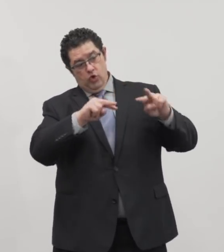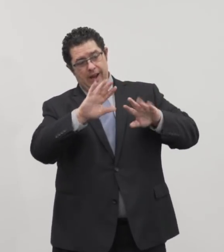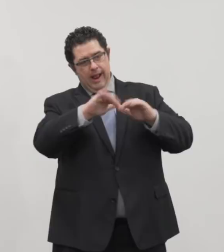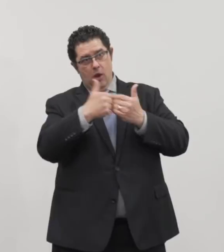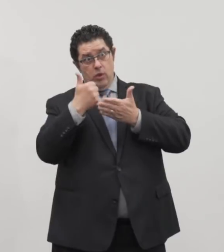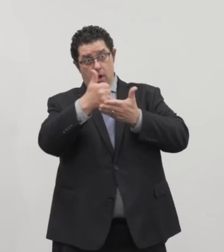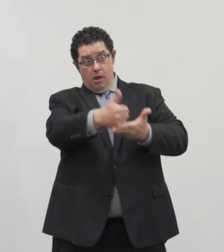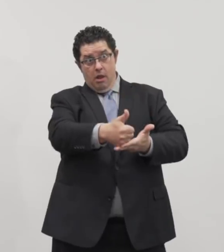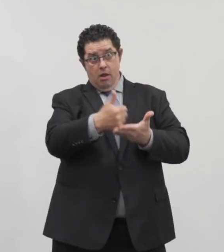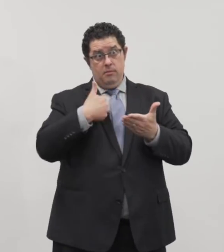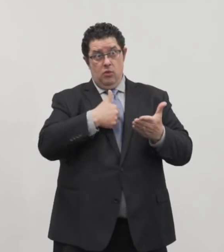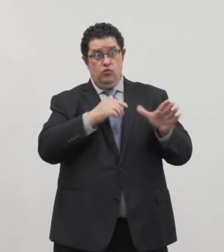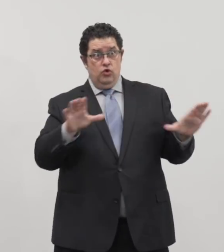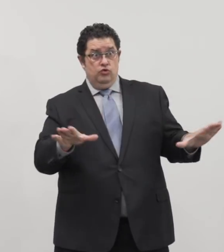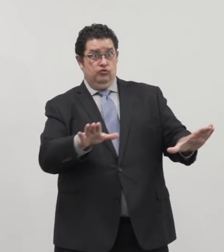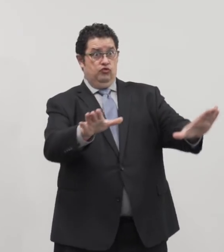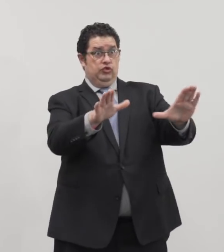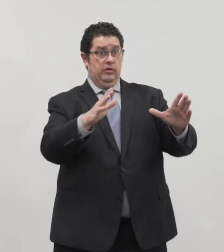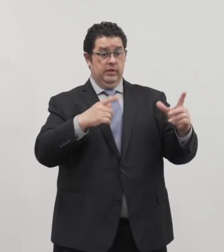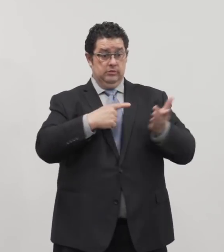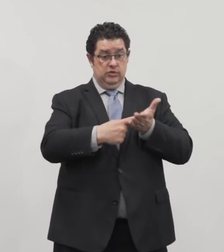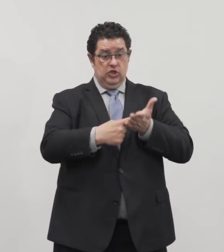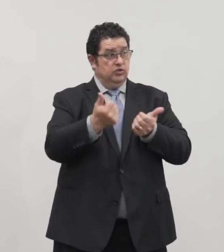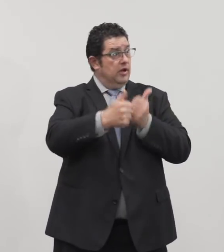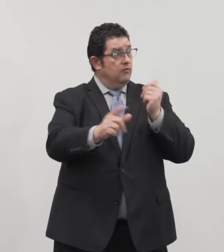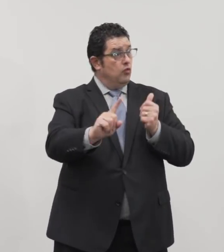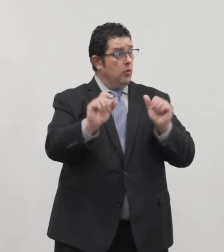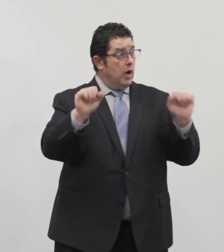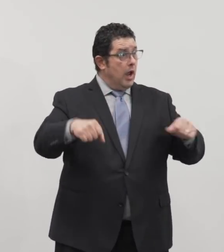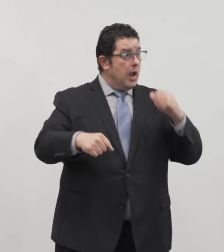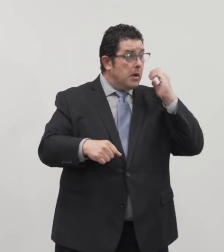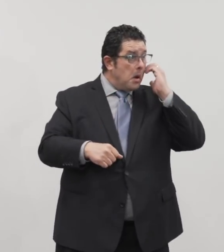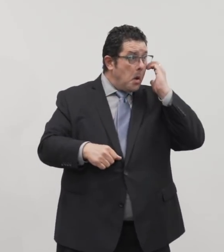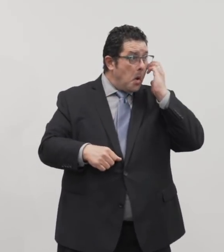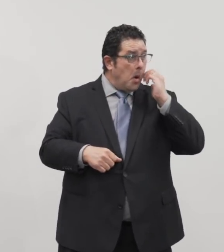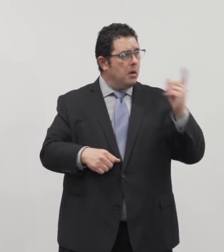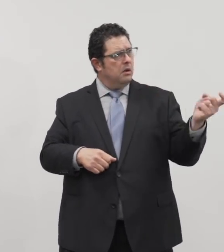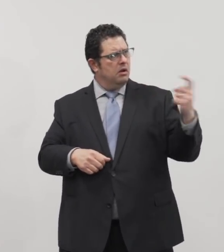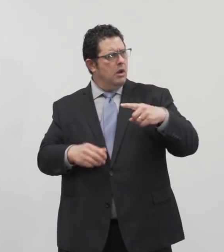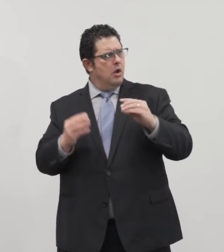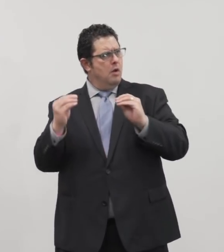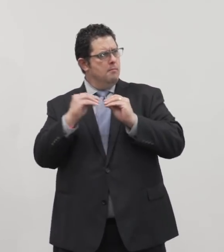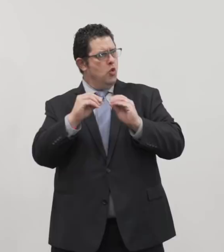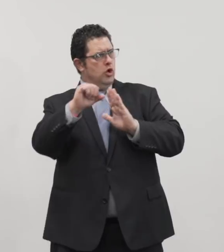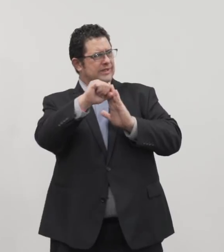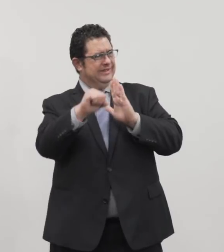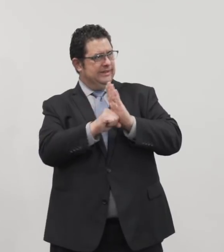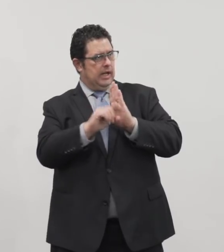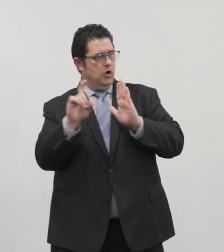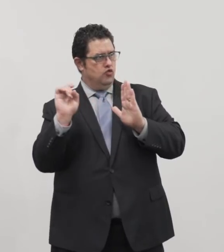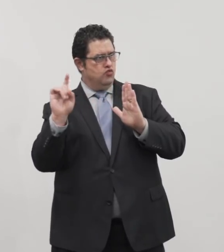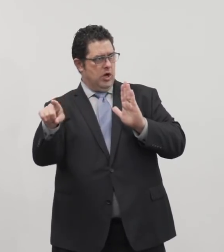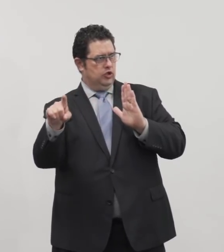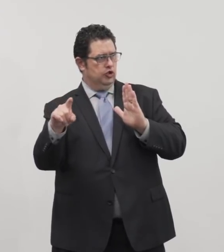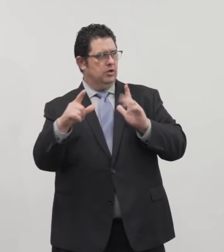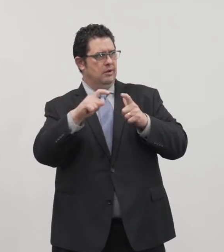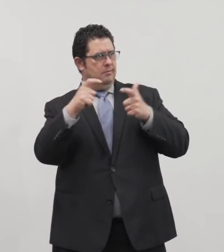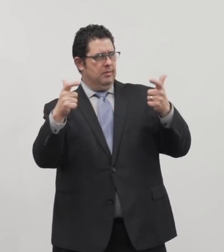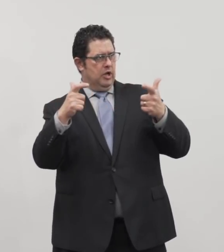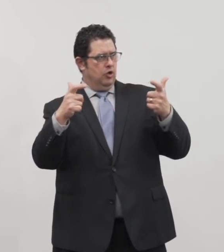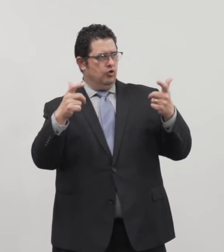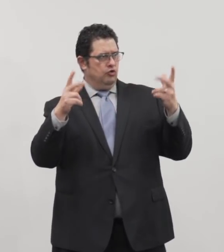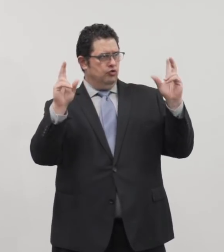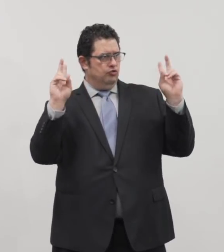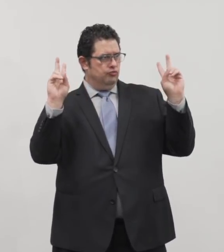we're encouraging this discussion everywhere we can. This may be more of a state question because a big issue nationwide has been